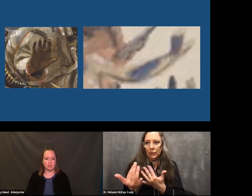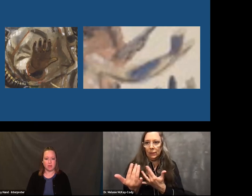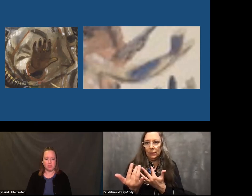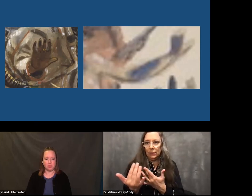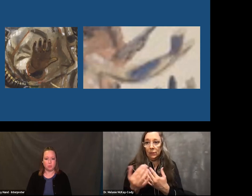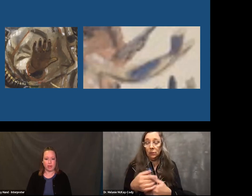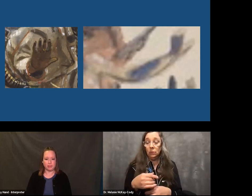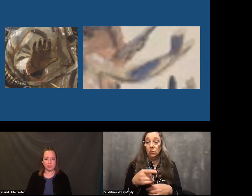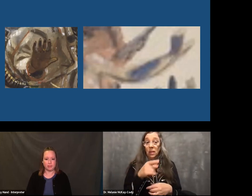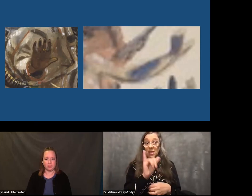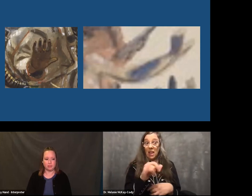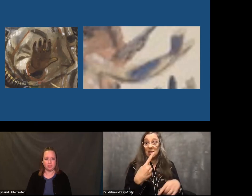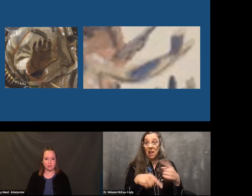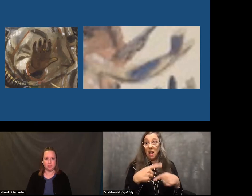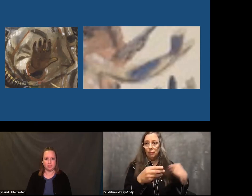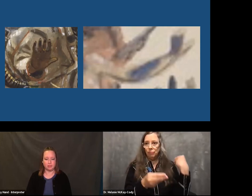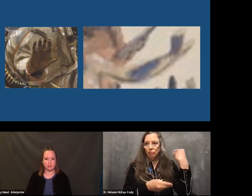That sign means wait.